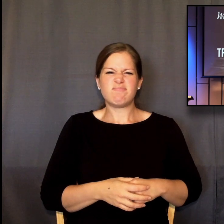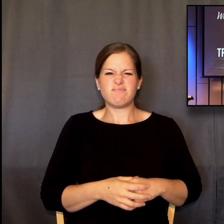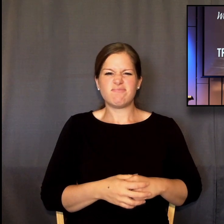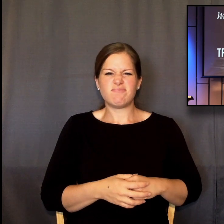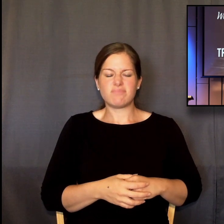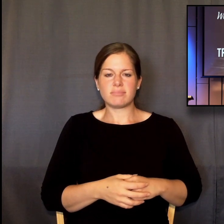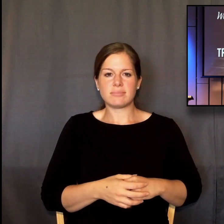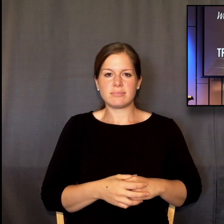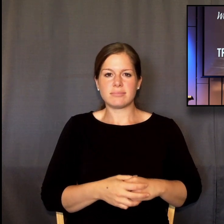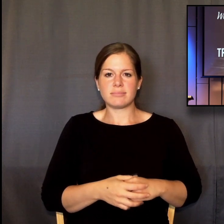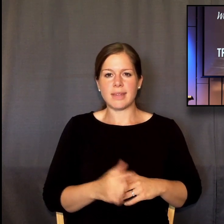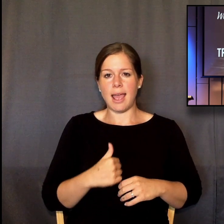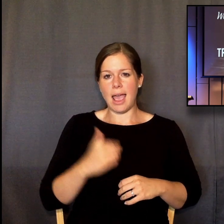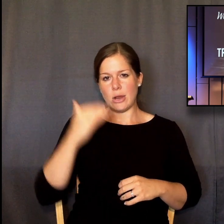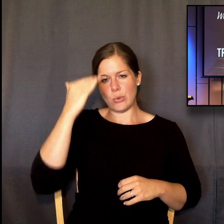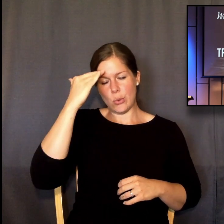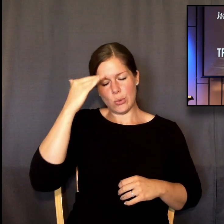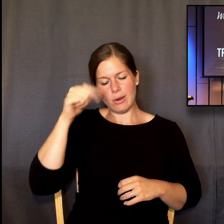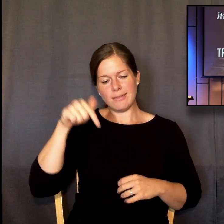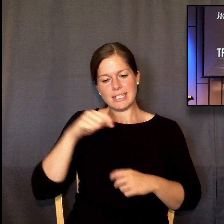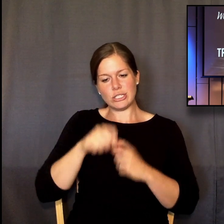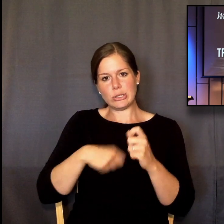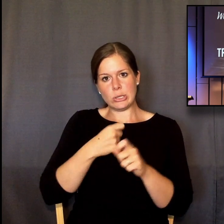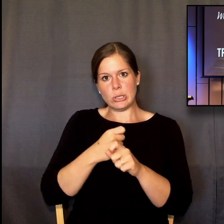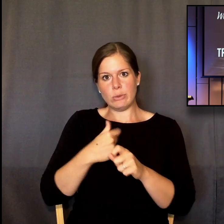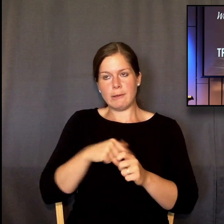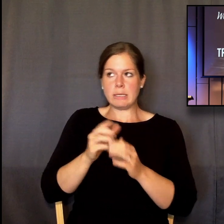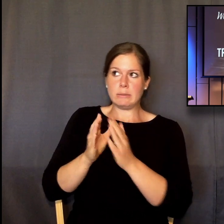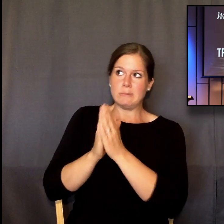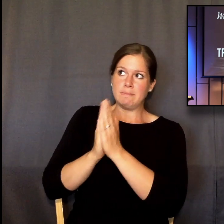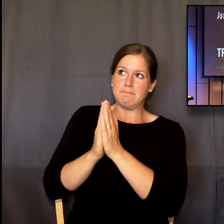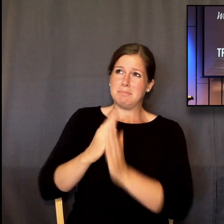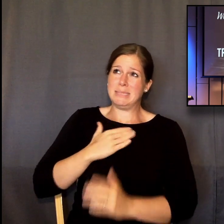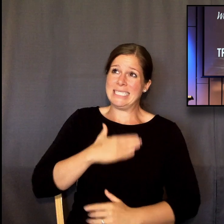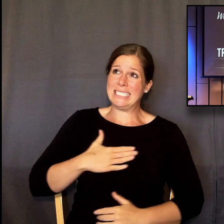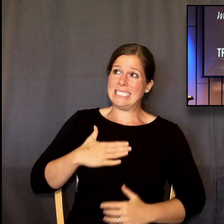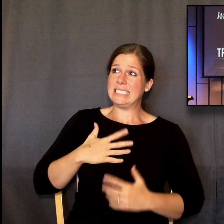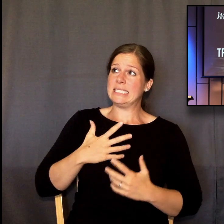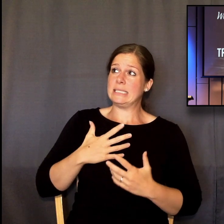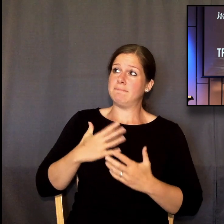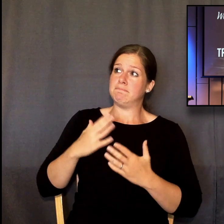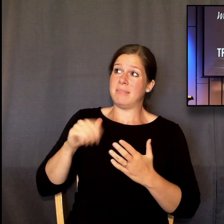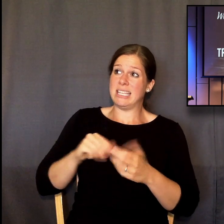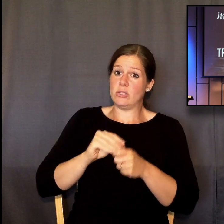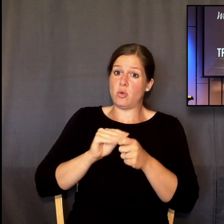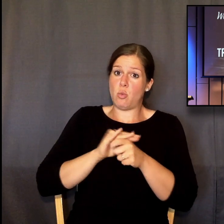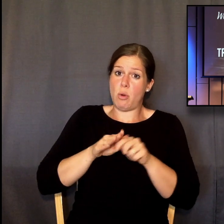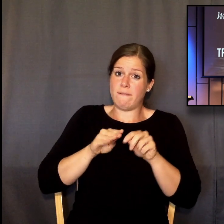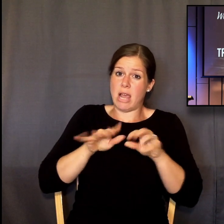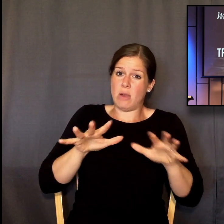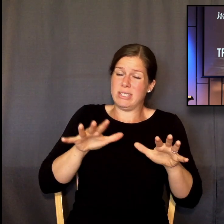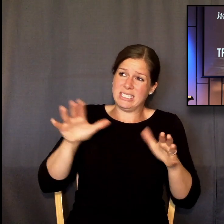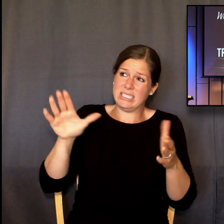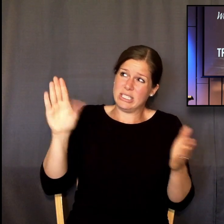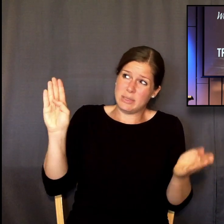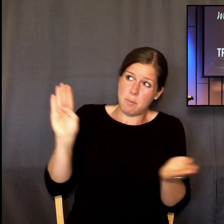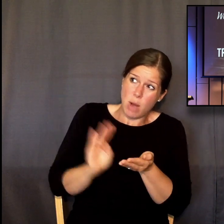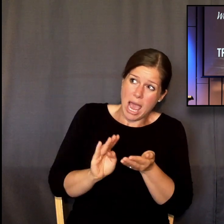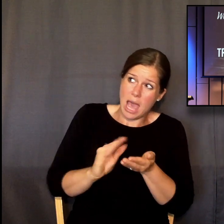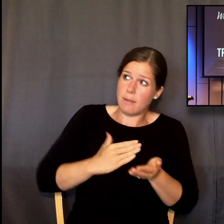years, I know this year we've been praying for heat to slow the spread of the virus. With summer comes, though, here